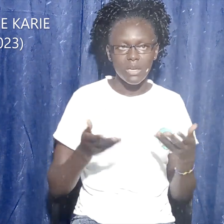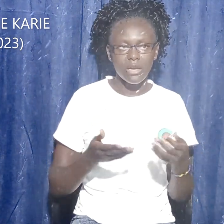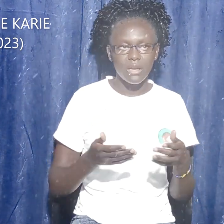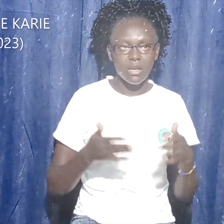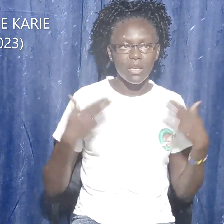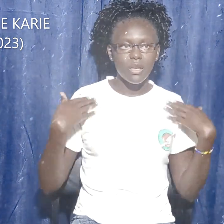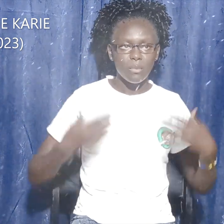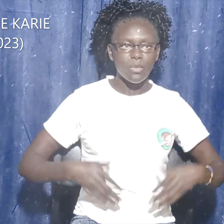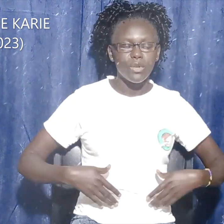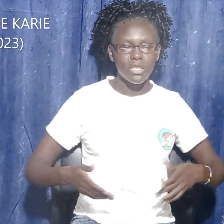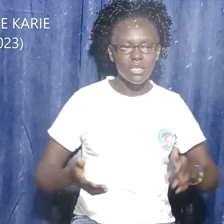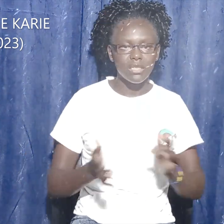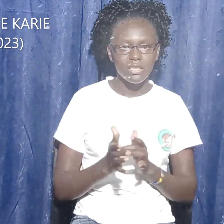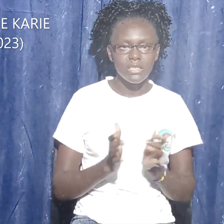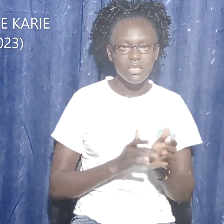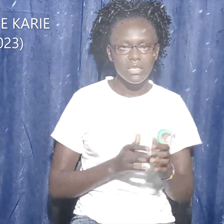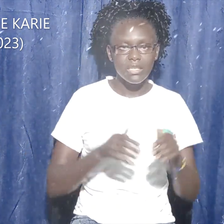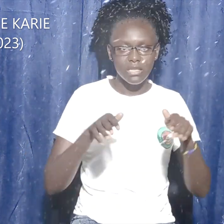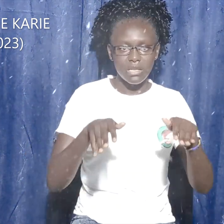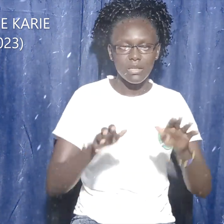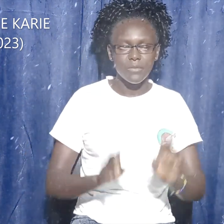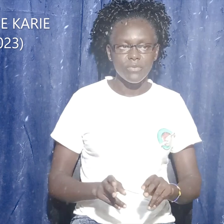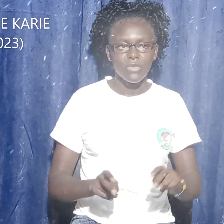one at the head and the other at the feet.